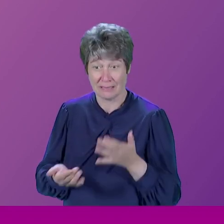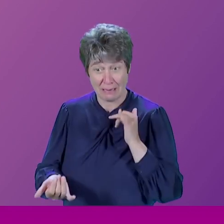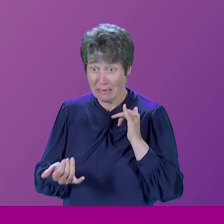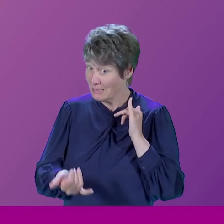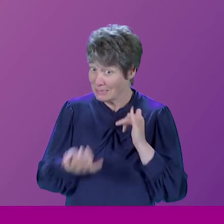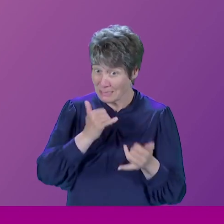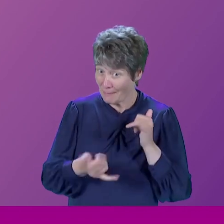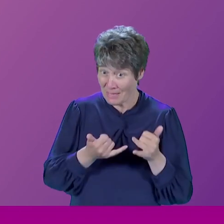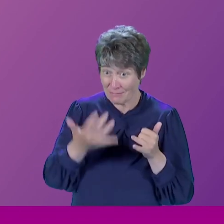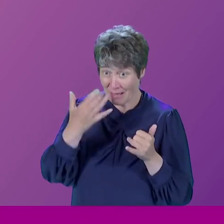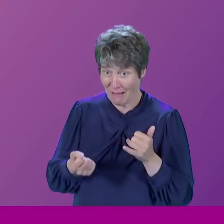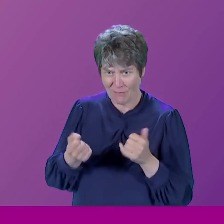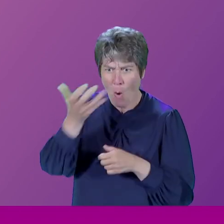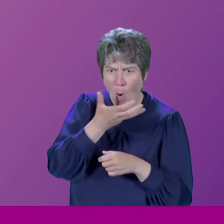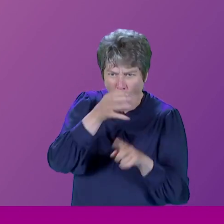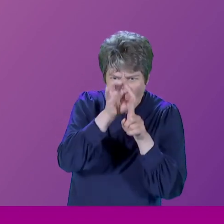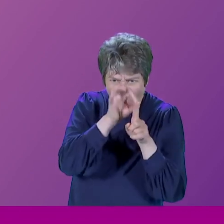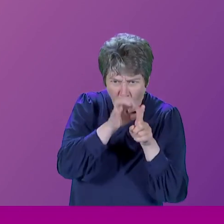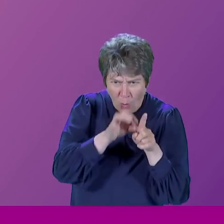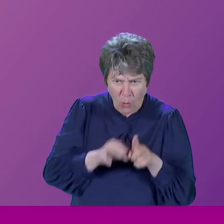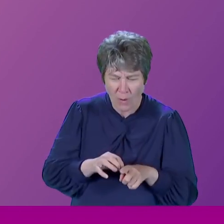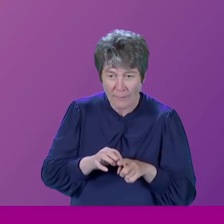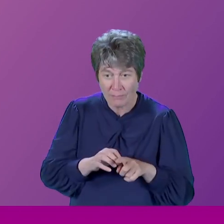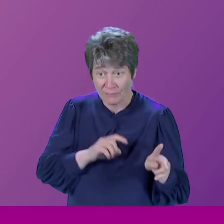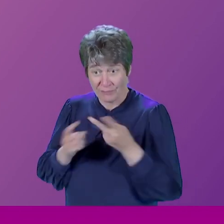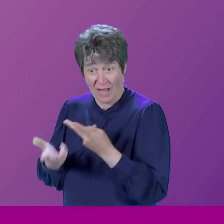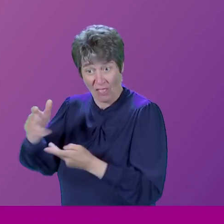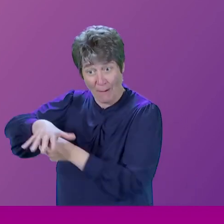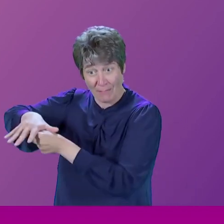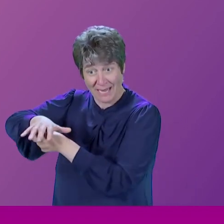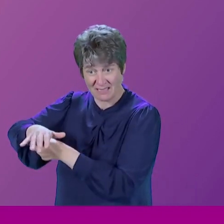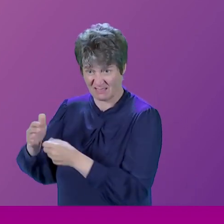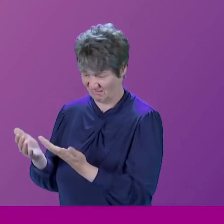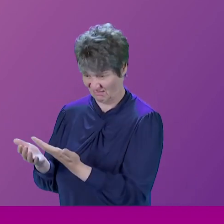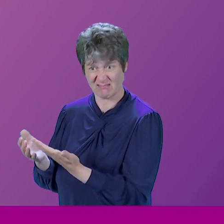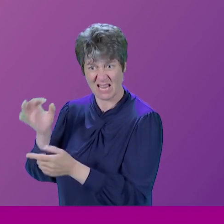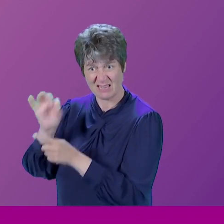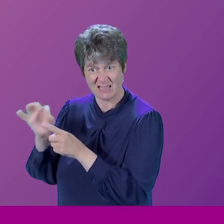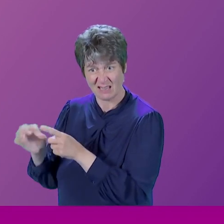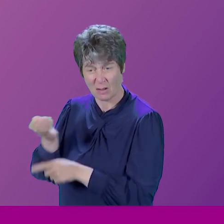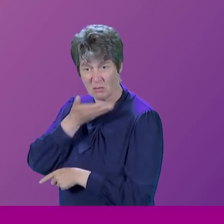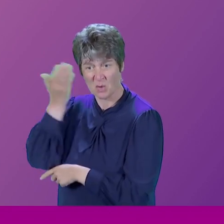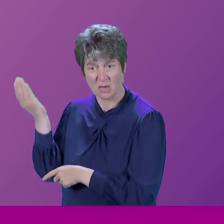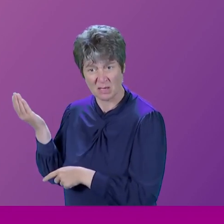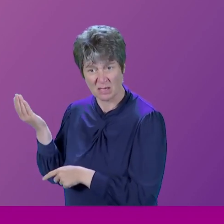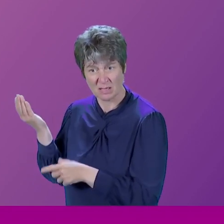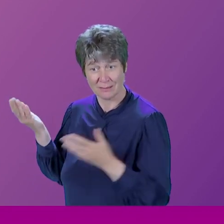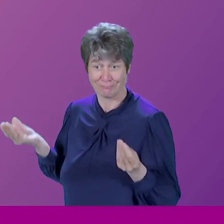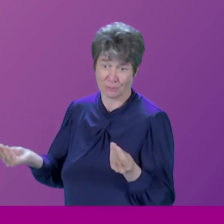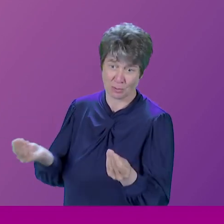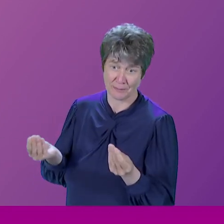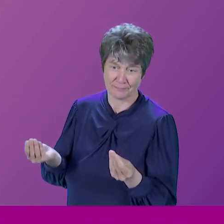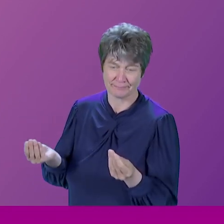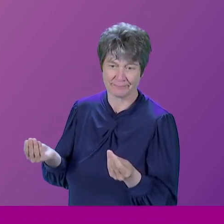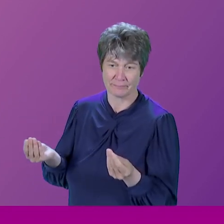detail. And in other places, you had almost nothing at all. And so, we were trying to use things in the book to be our prompt. And we got down